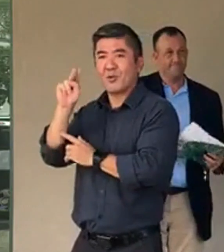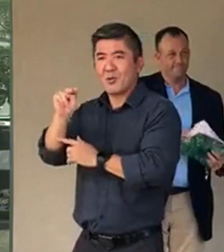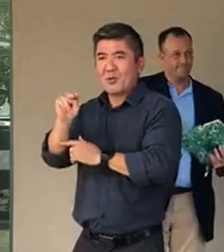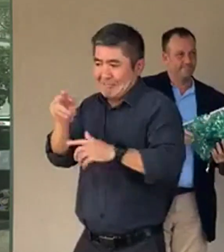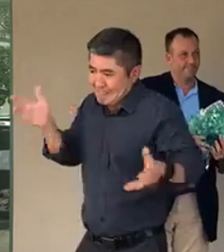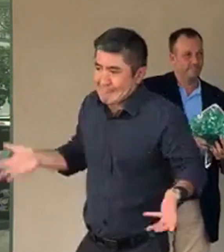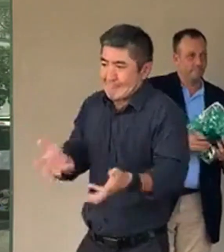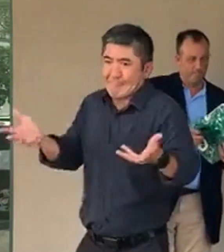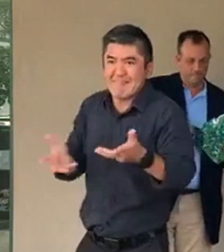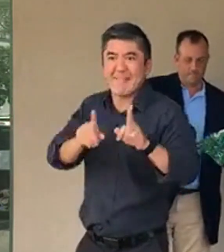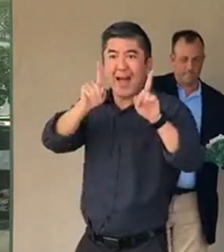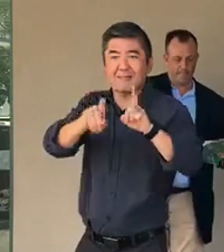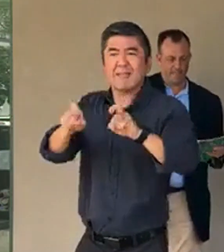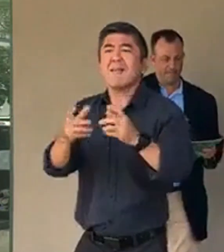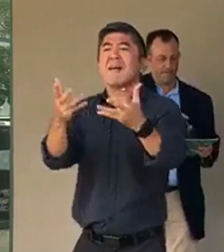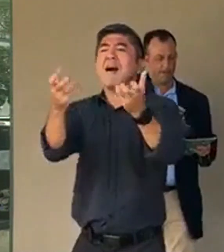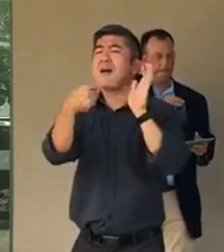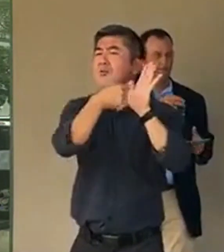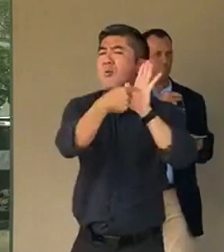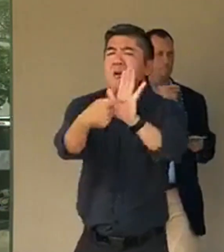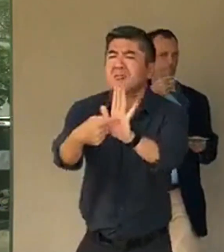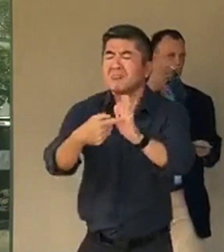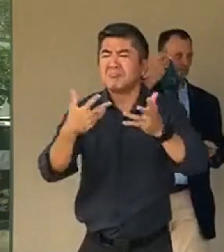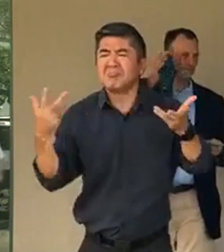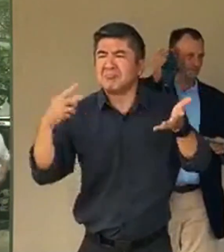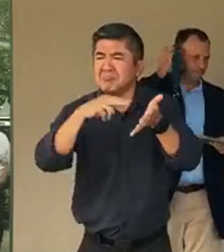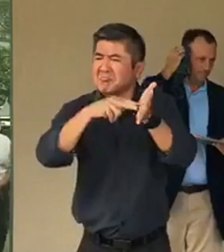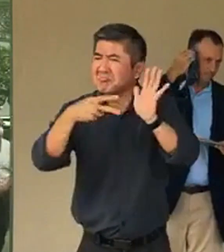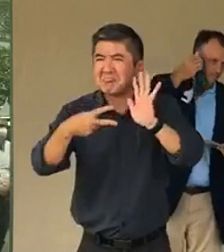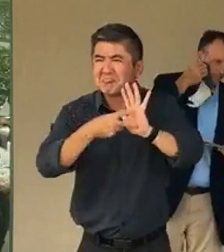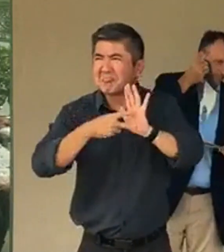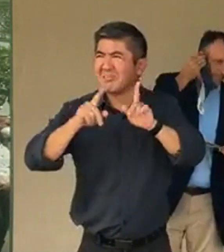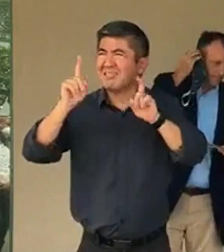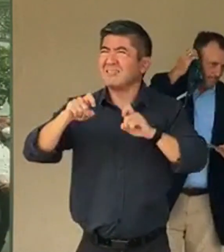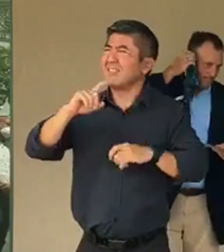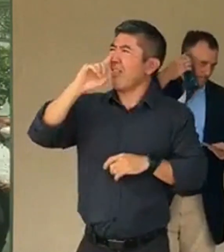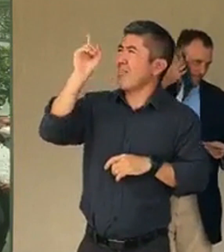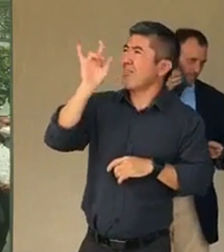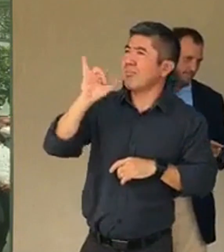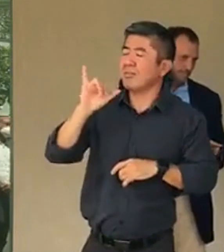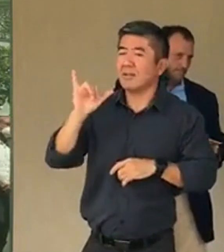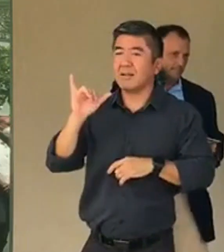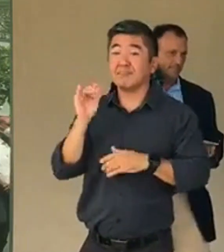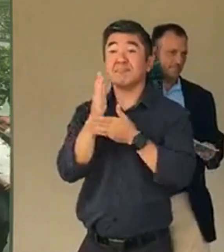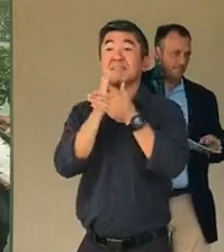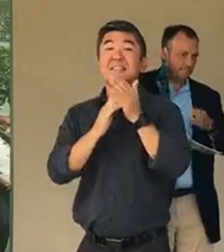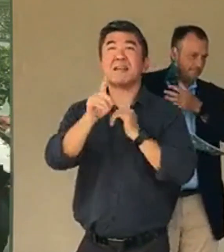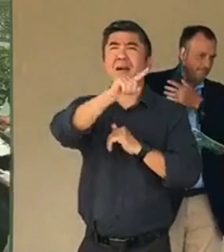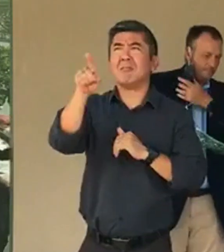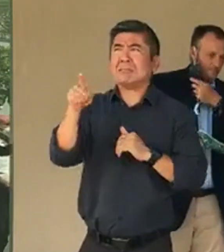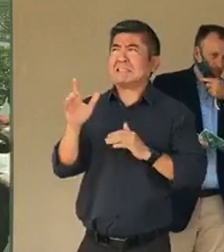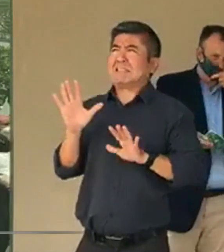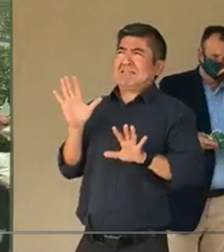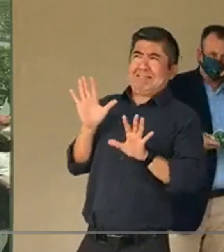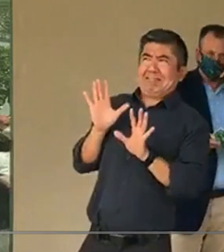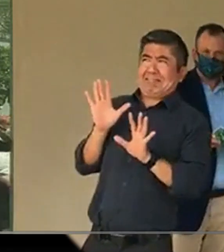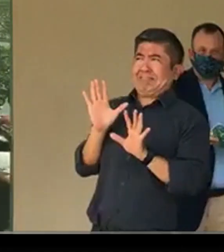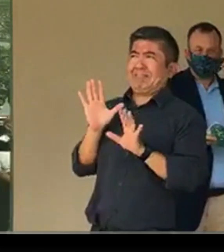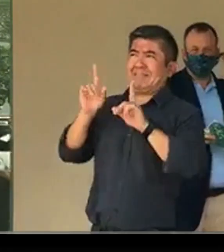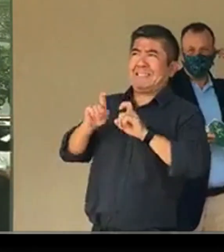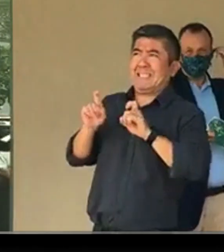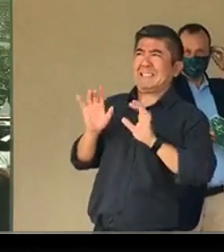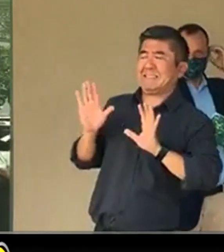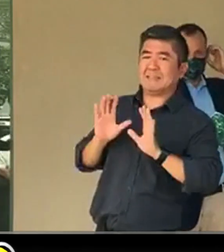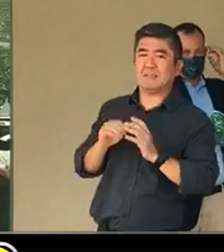I want to show everyone what the testing entails because I know people are concerned about testing. I want you to know